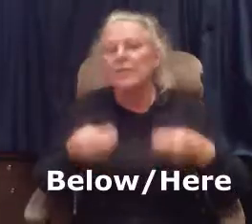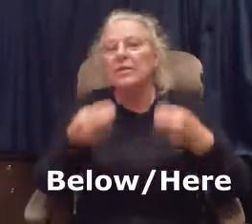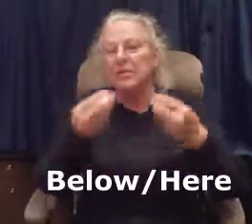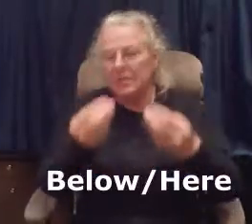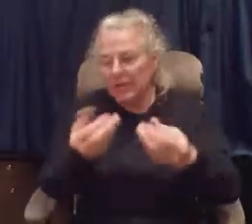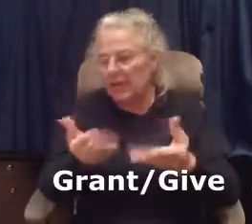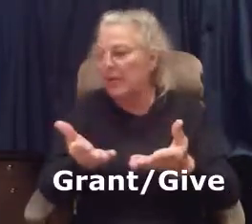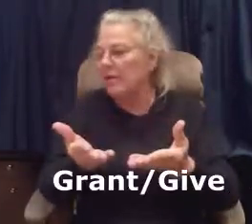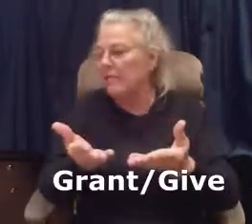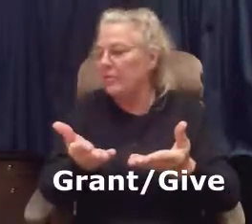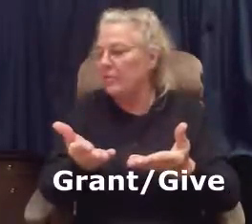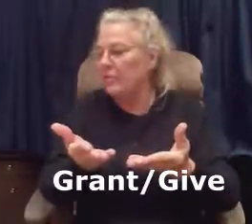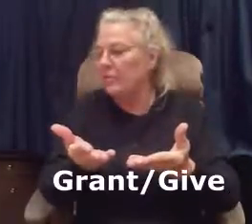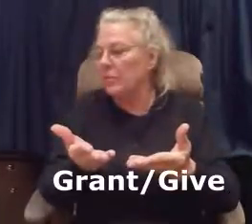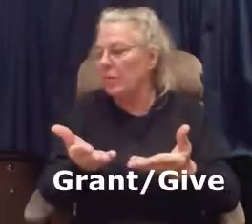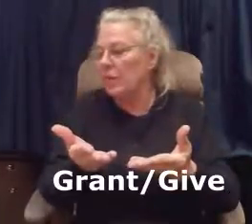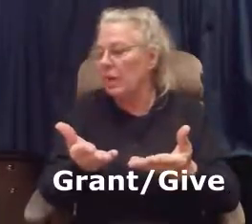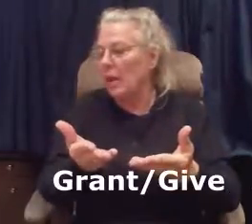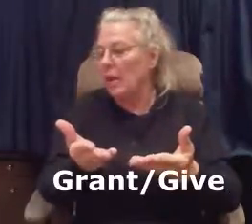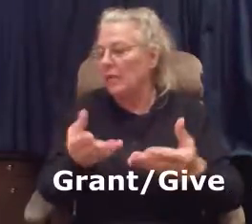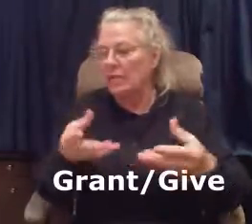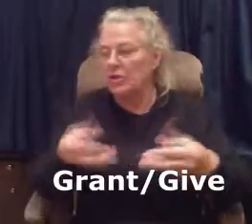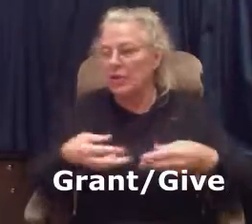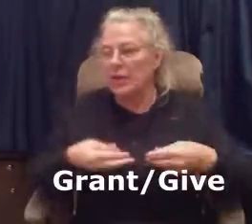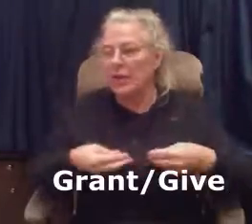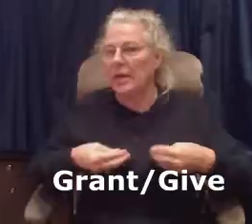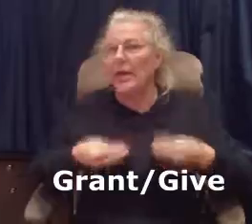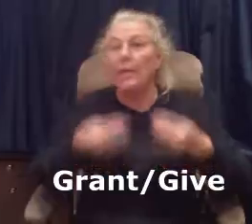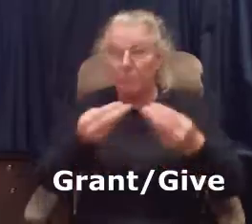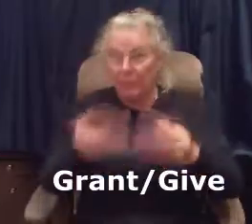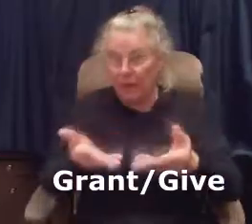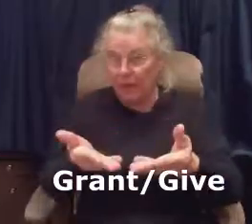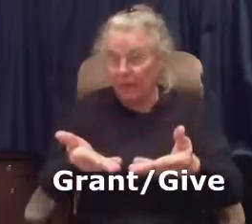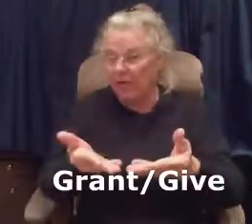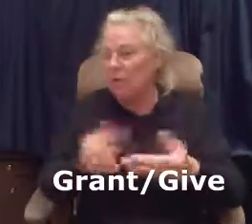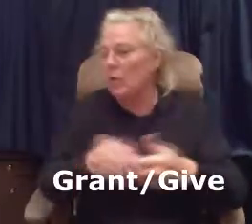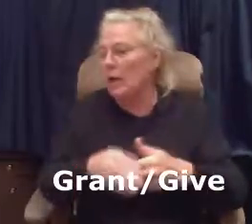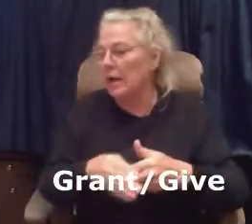to give and that's just picking it up and giving it away